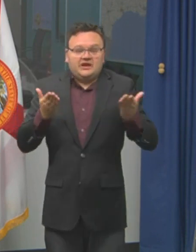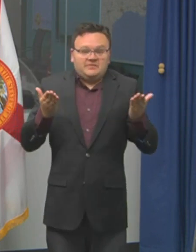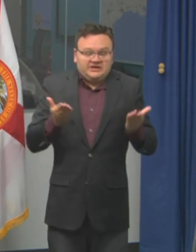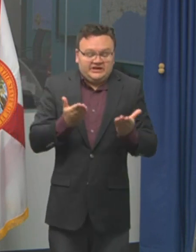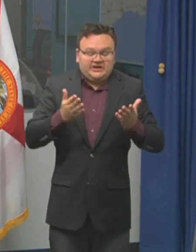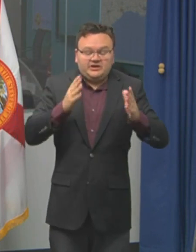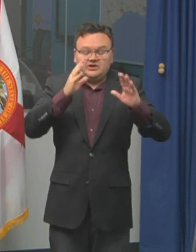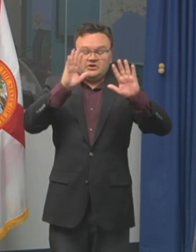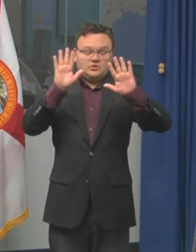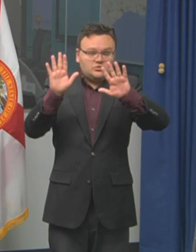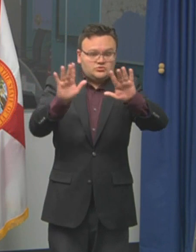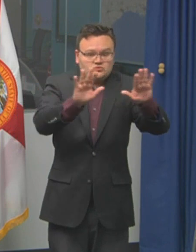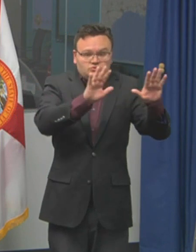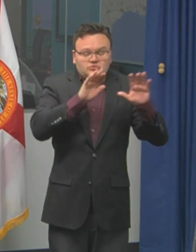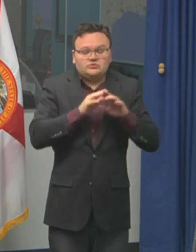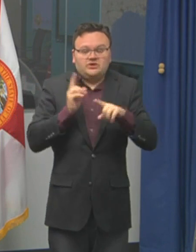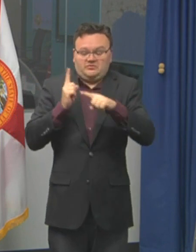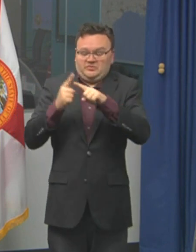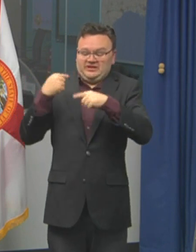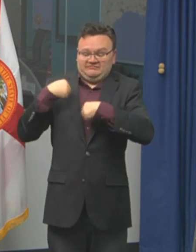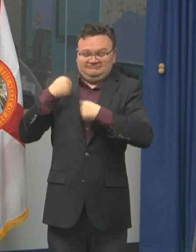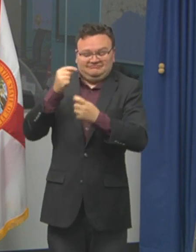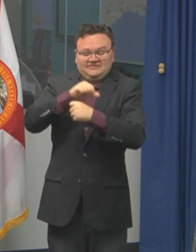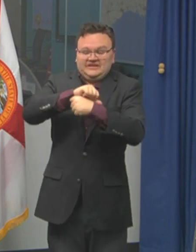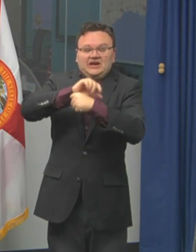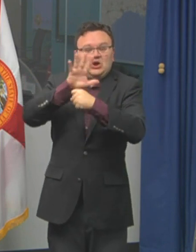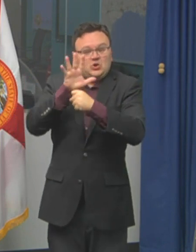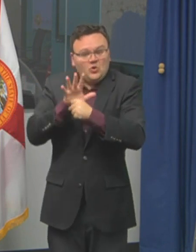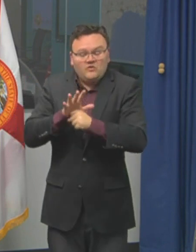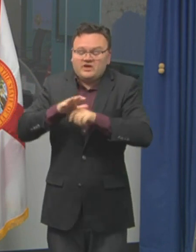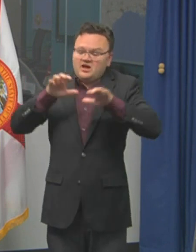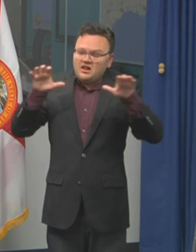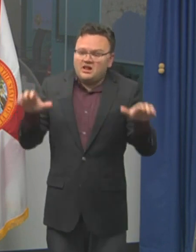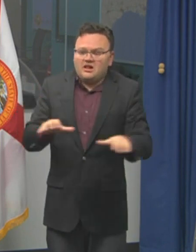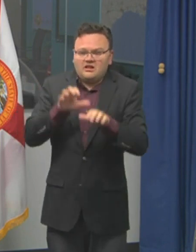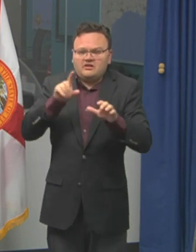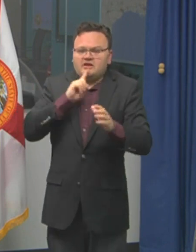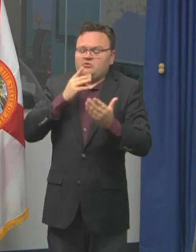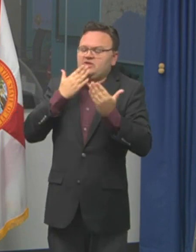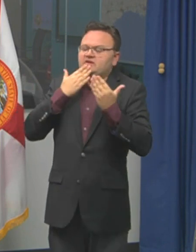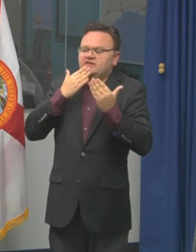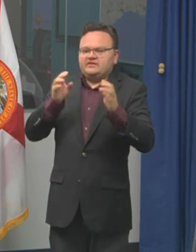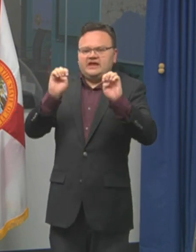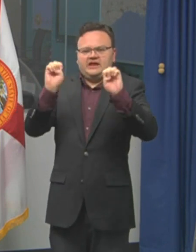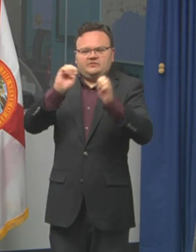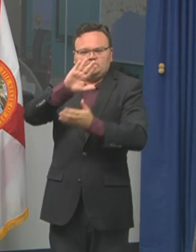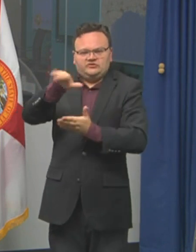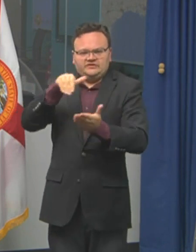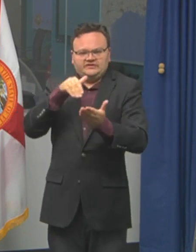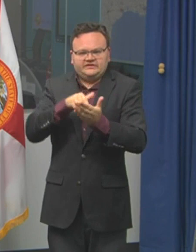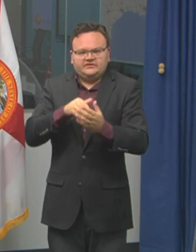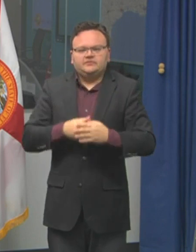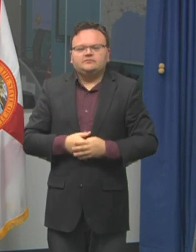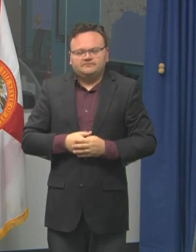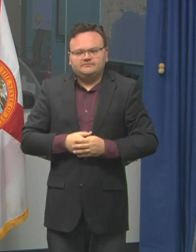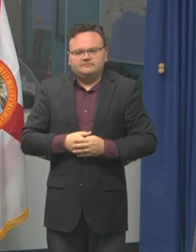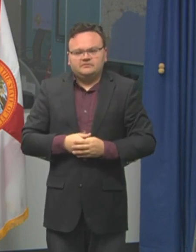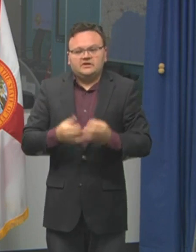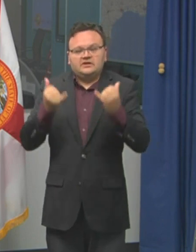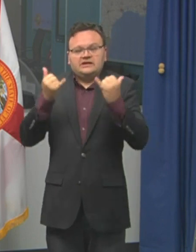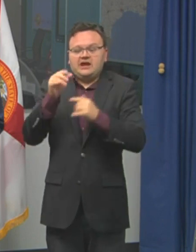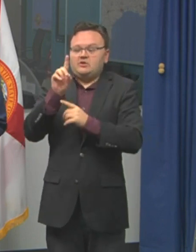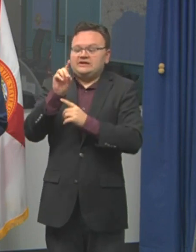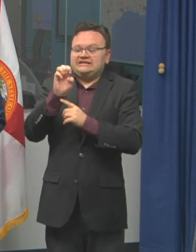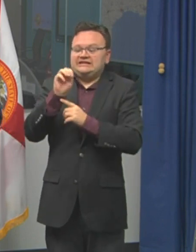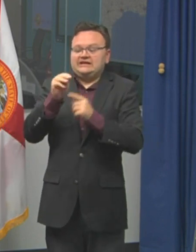a year where they were in emergency posture to deal with the coronavirus pandemic. I'm going to let the state DM director Kevin Guthrie